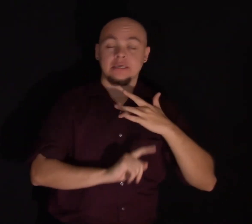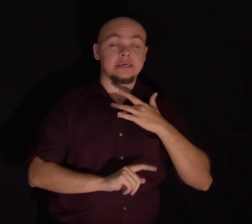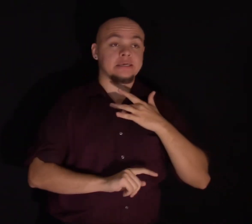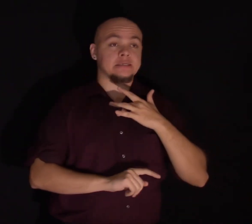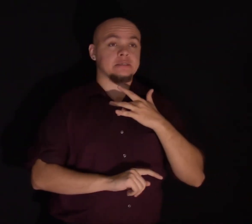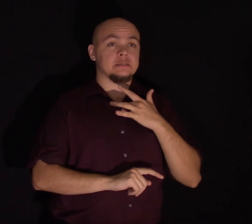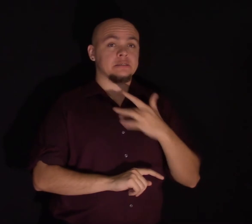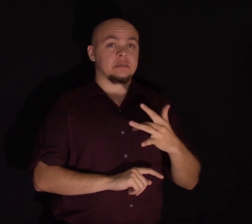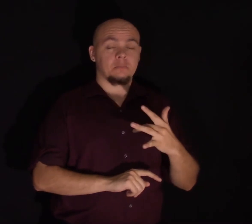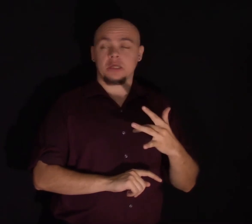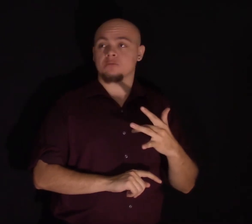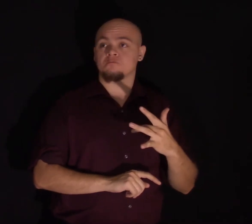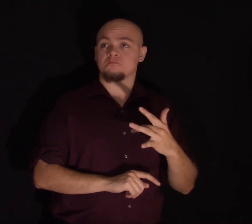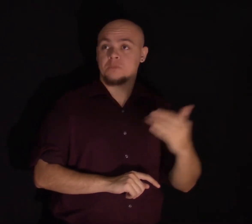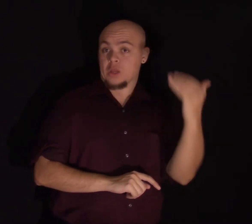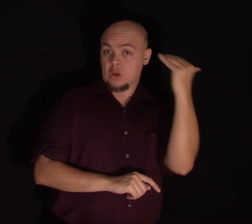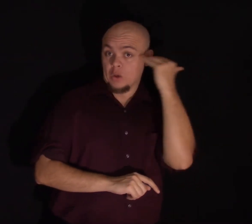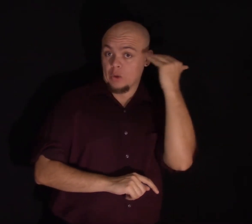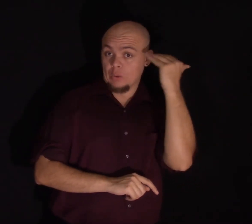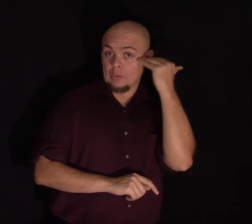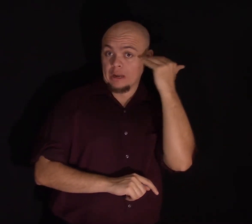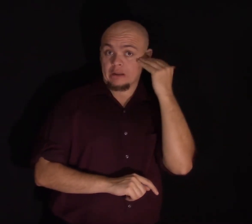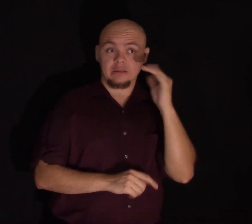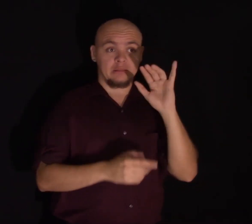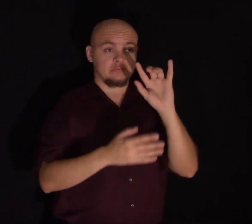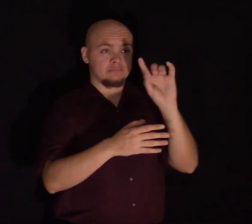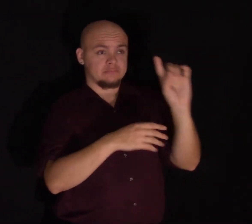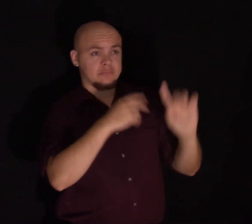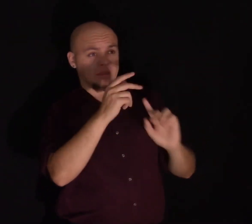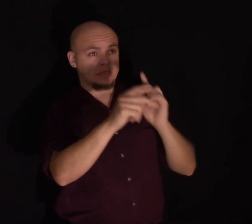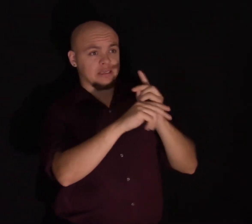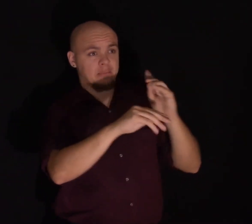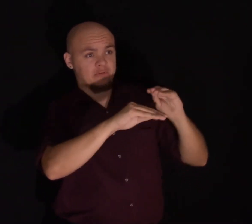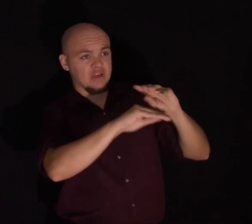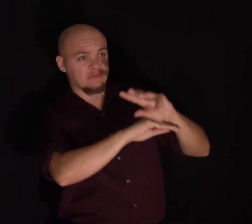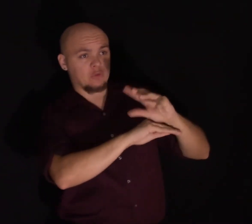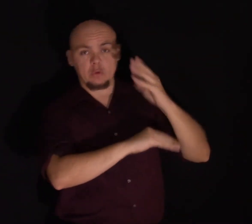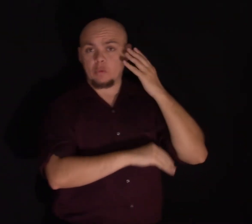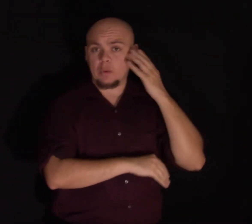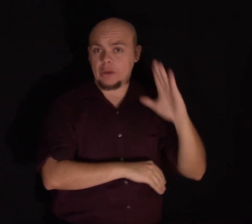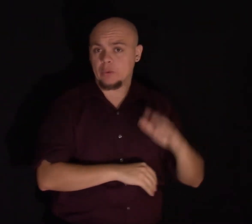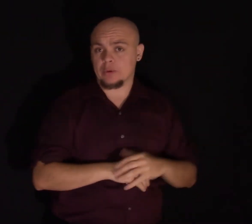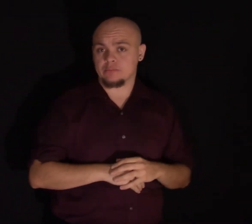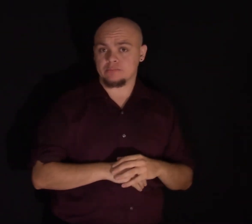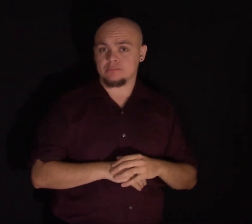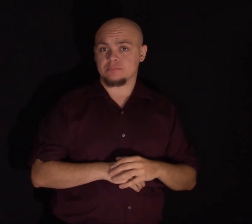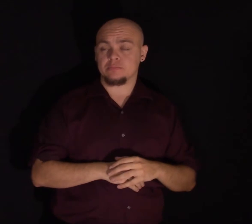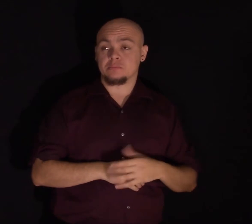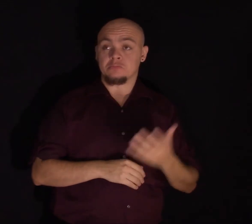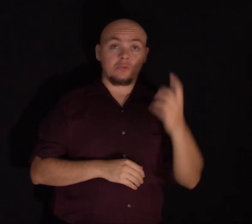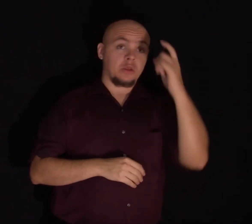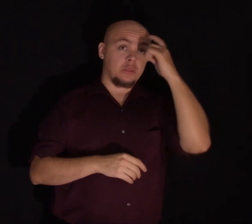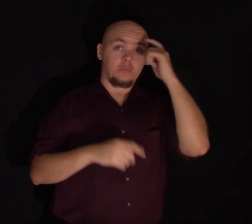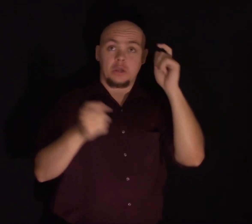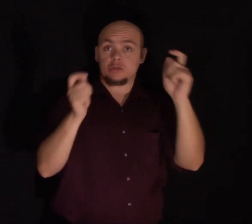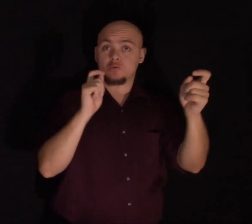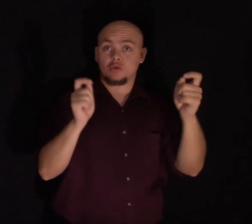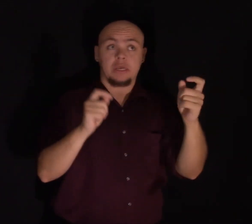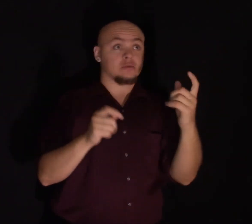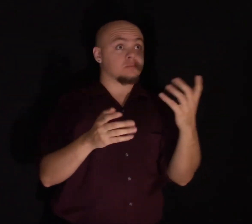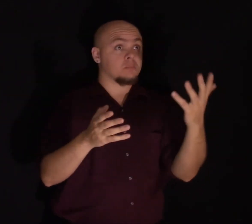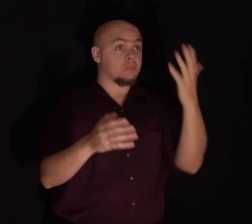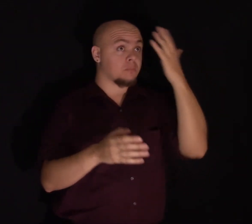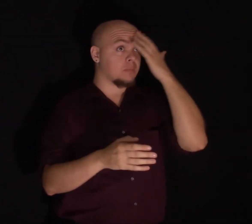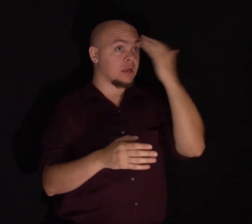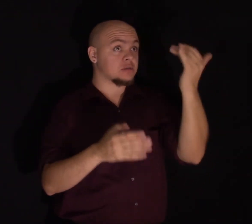very little awareness of what those forces are. Our brains are changing wittingly or unwittingly. Most of the time,